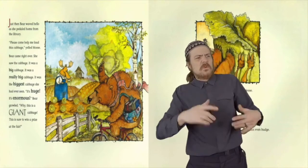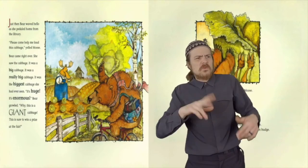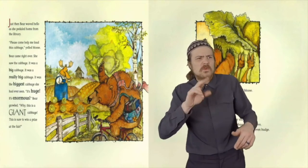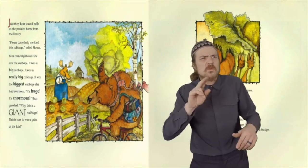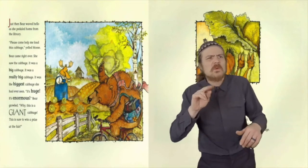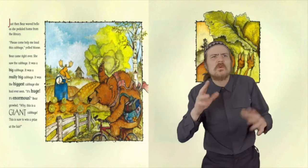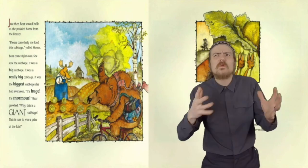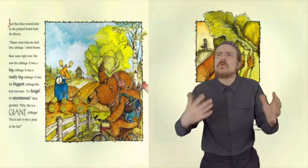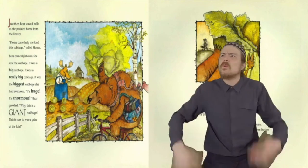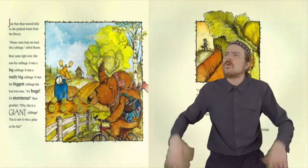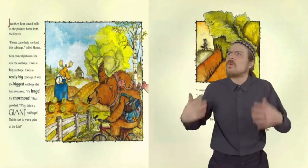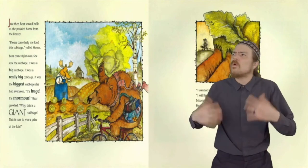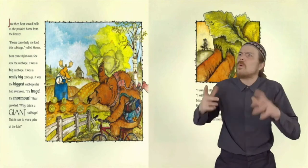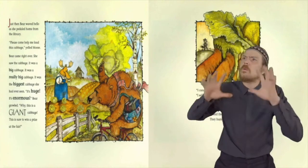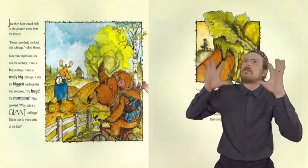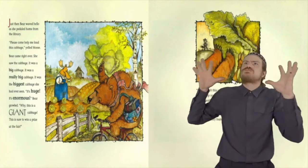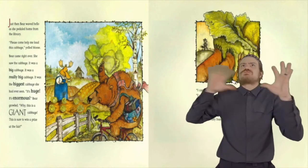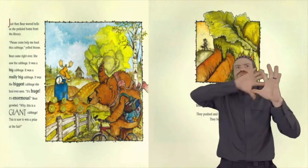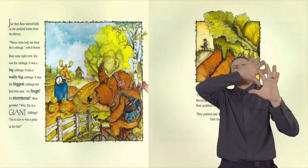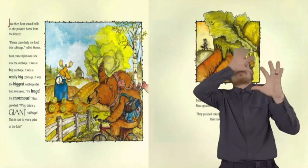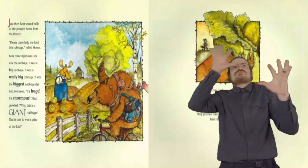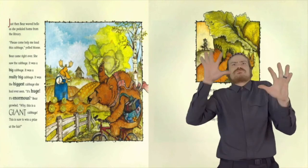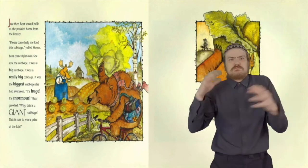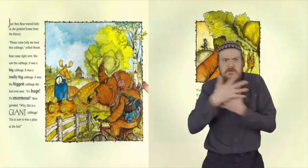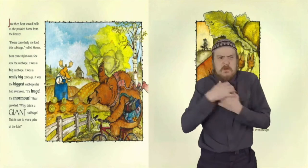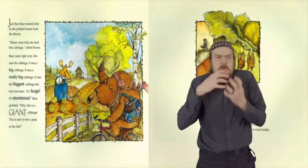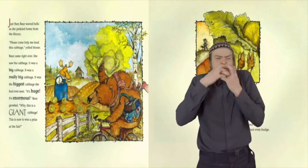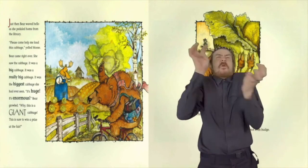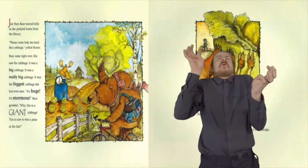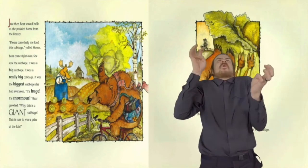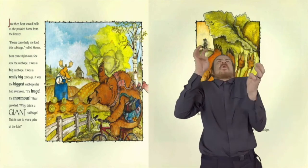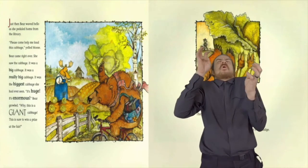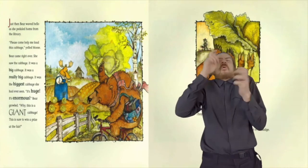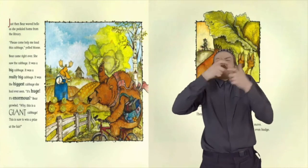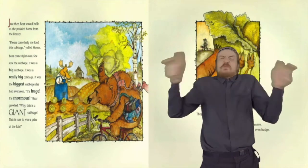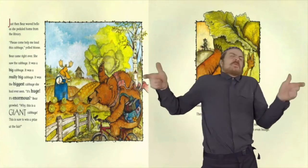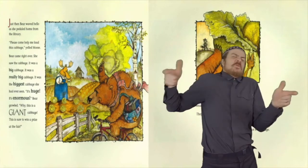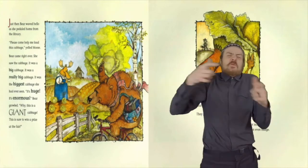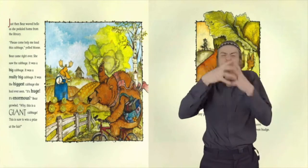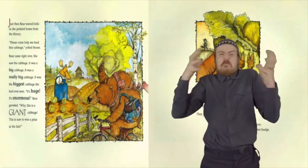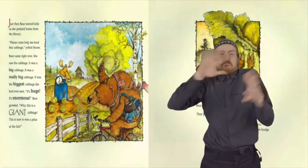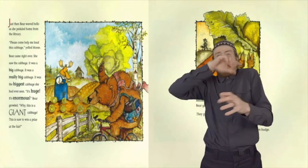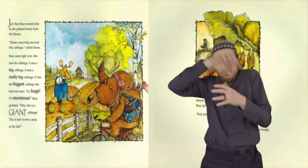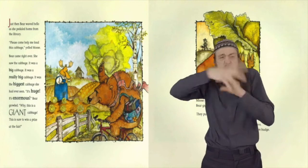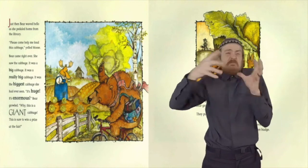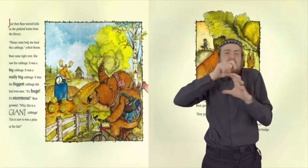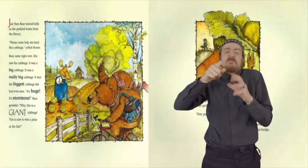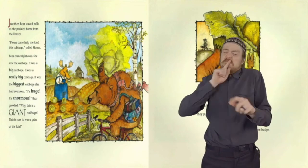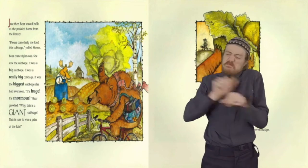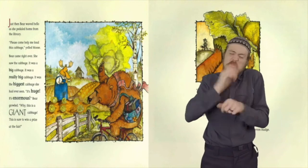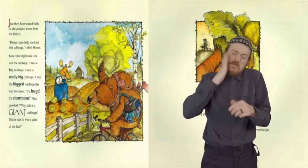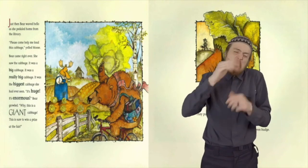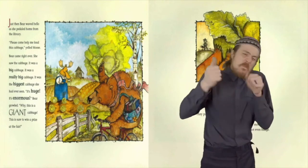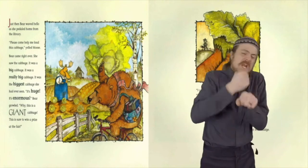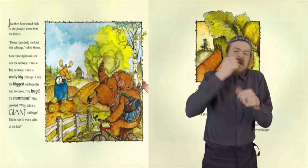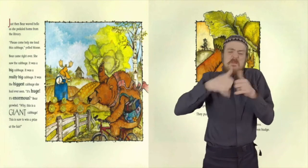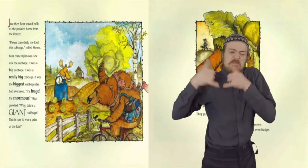cabbage. It was the biggest cabbage she had ever seen. It's huge. It's enormous, Bear growled.